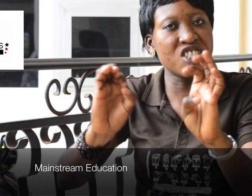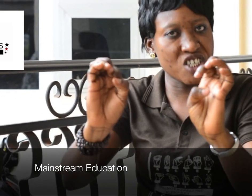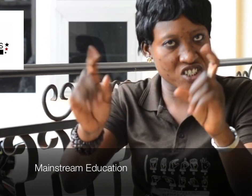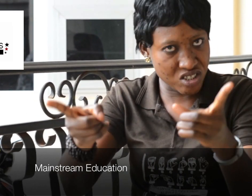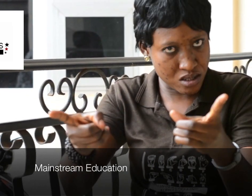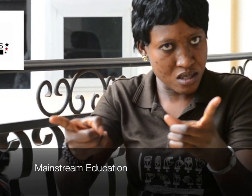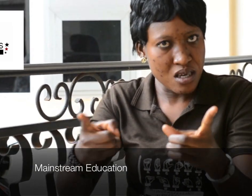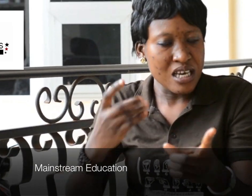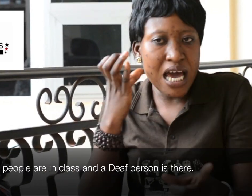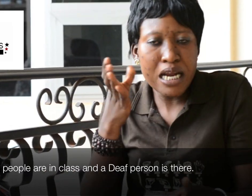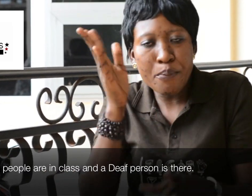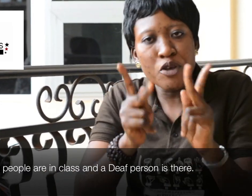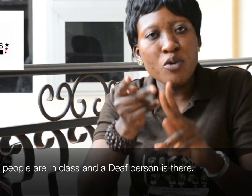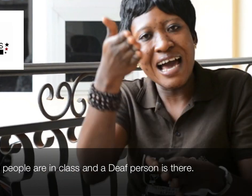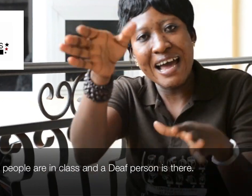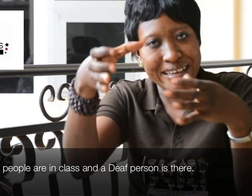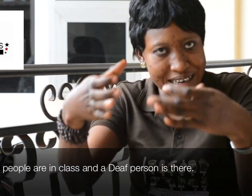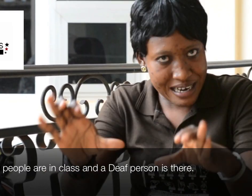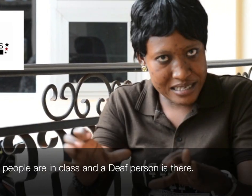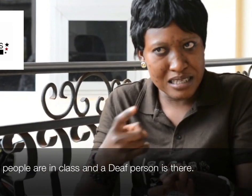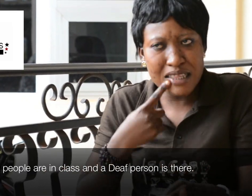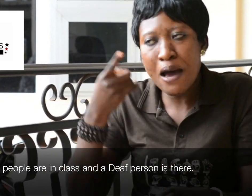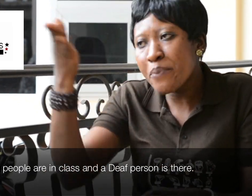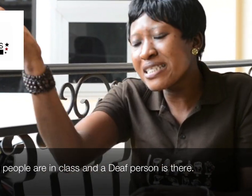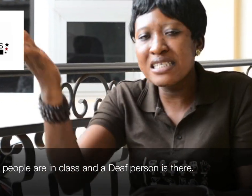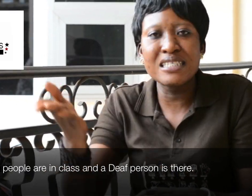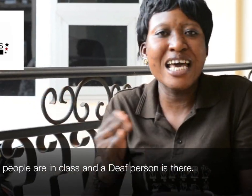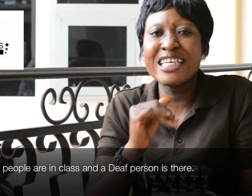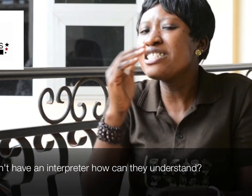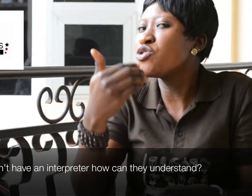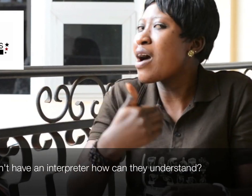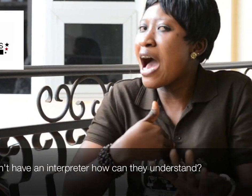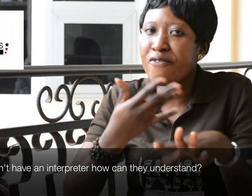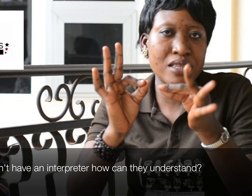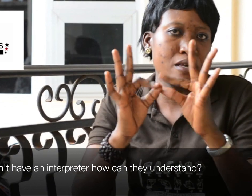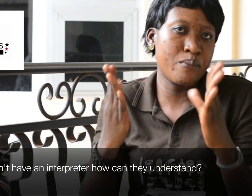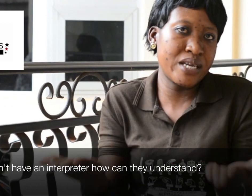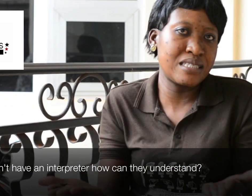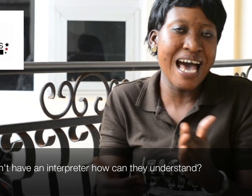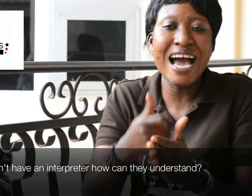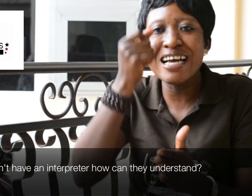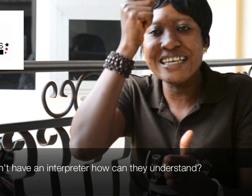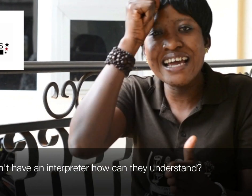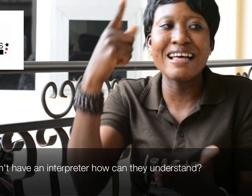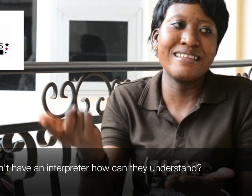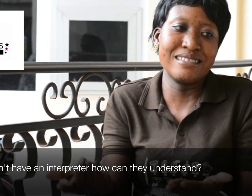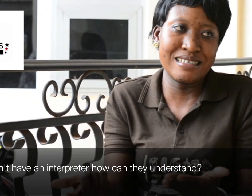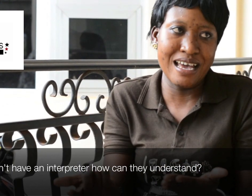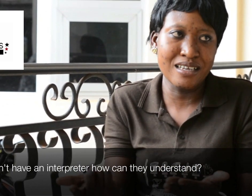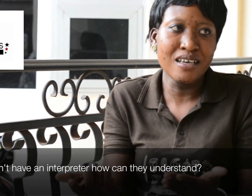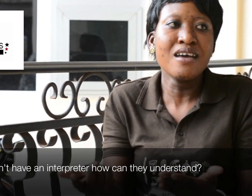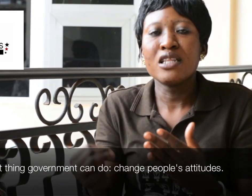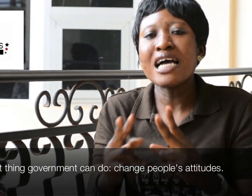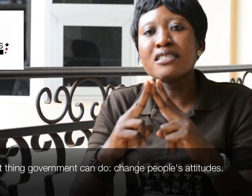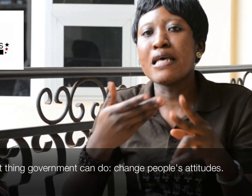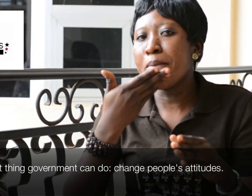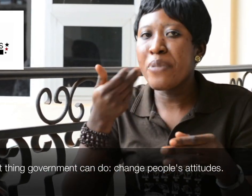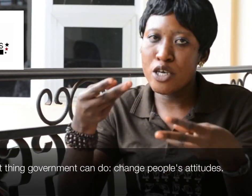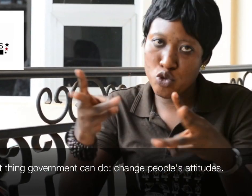education. When other people are in class, deaf person, they do not have interpreter. How can they understand? That is the best